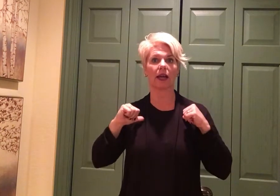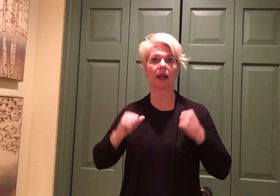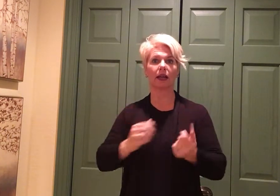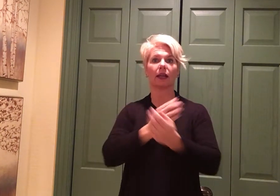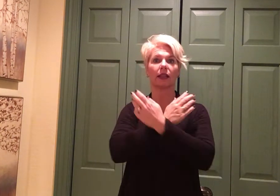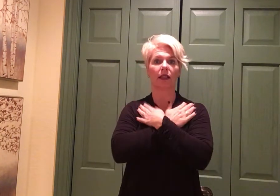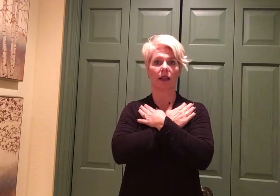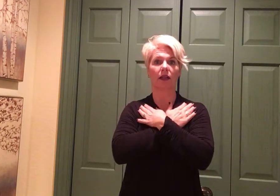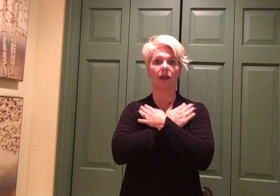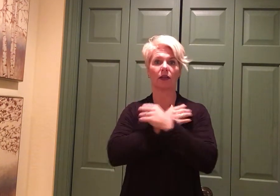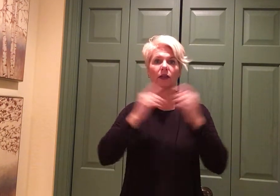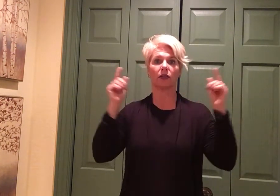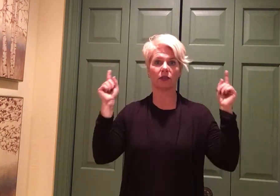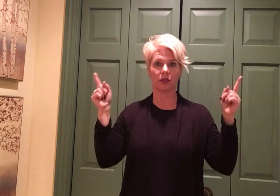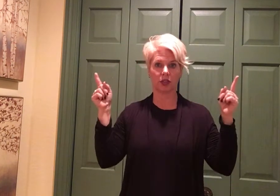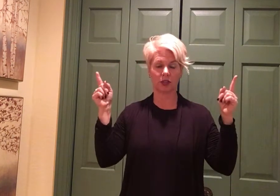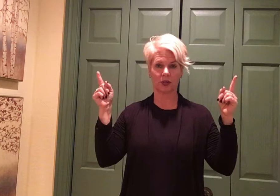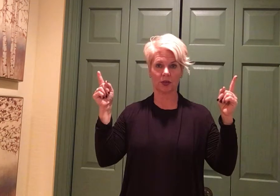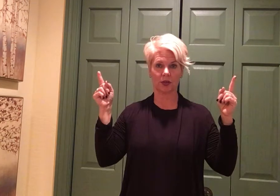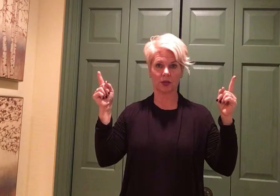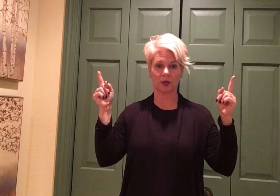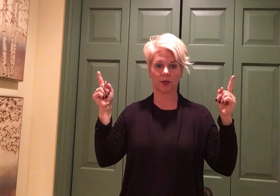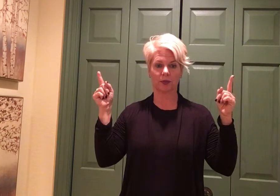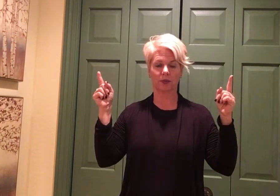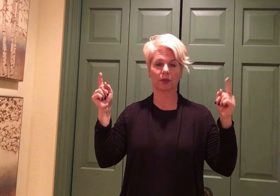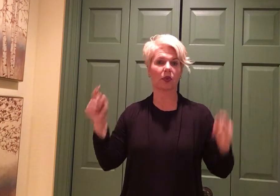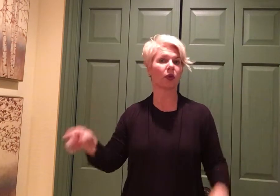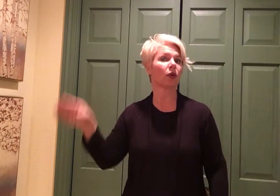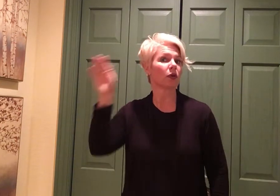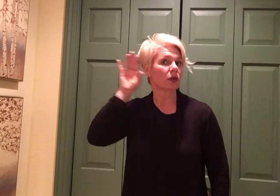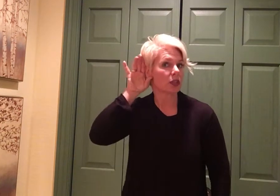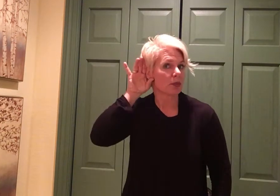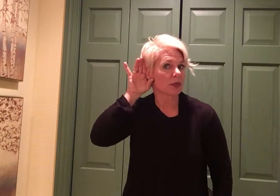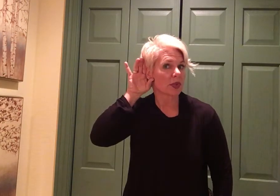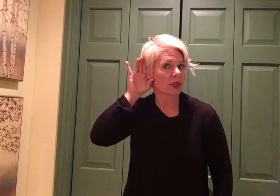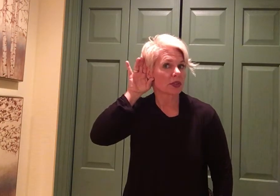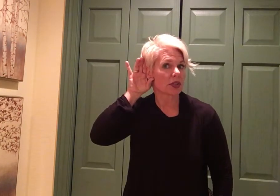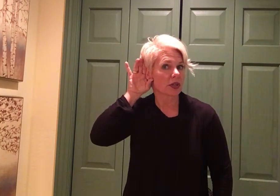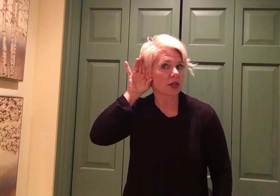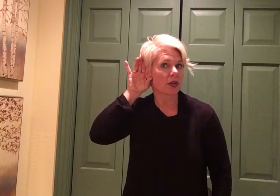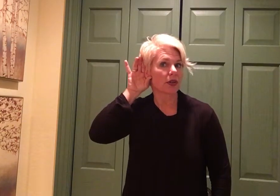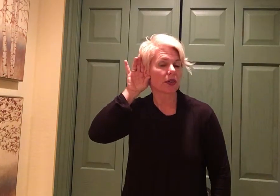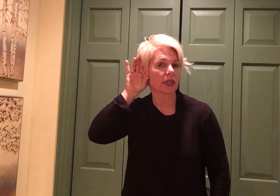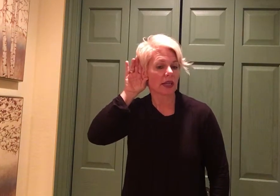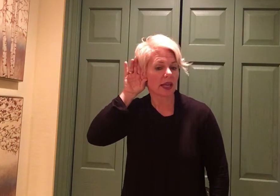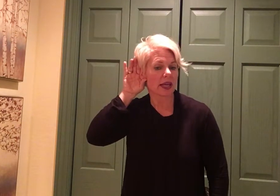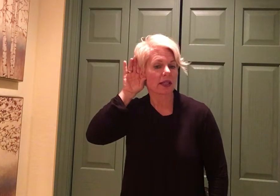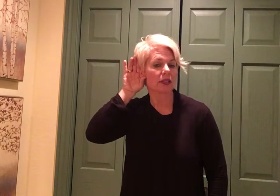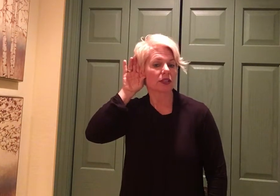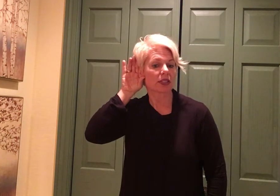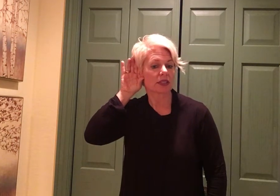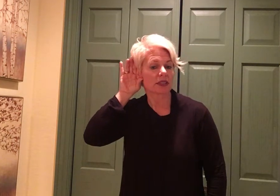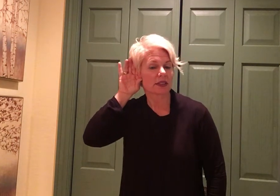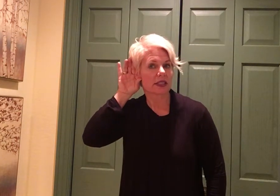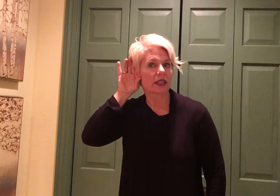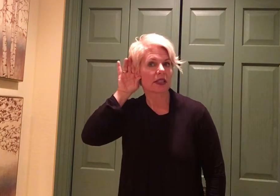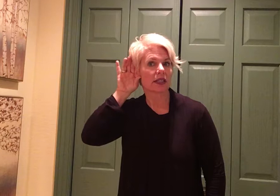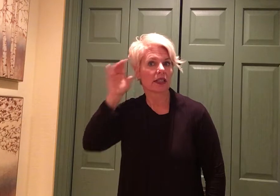love you. Oh, shepherds heard the angels saying,